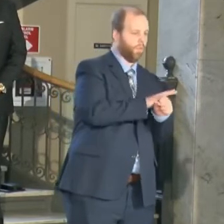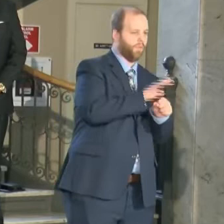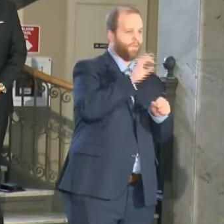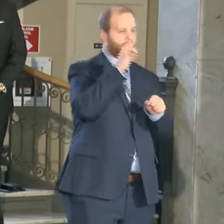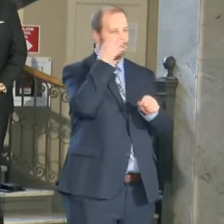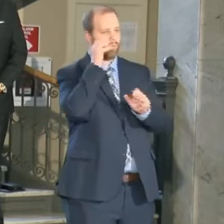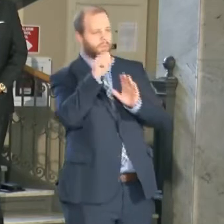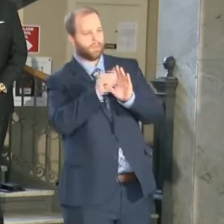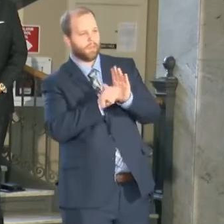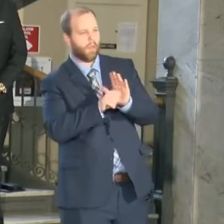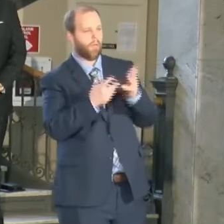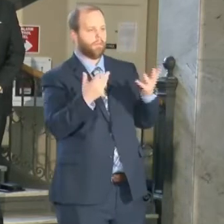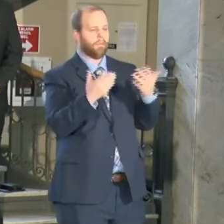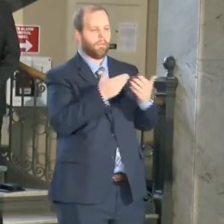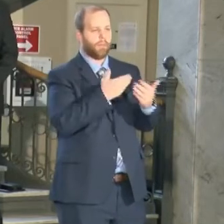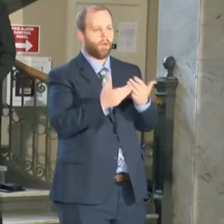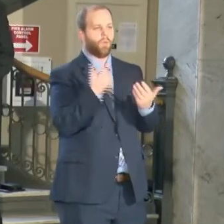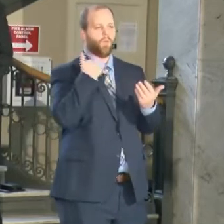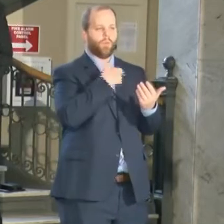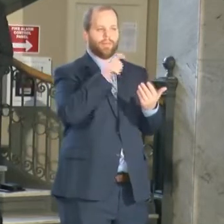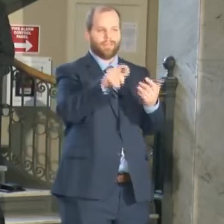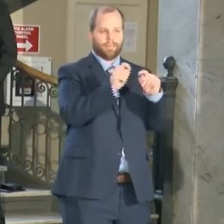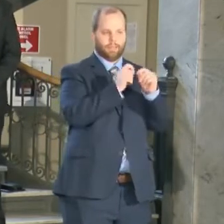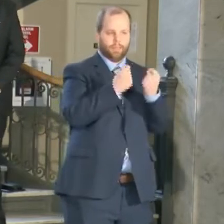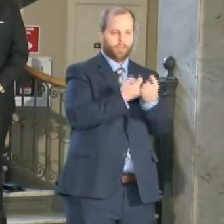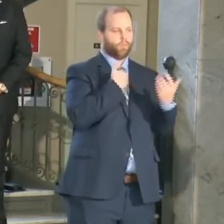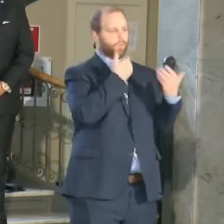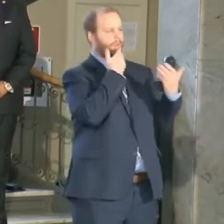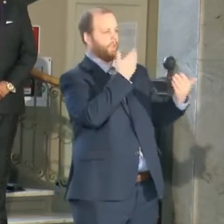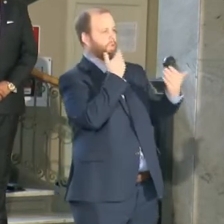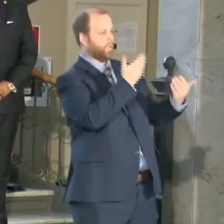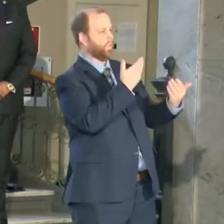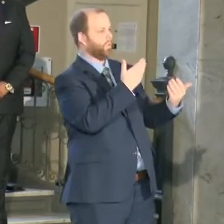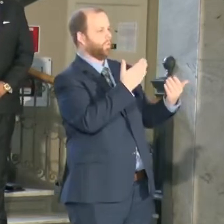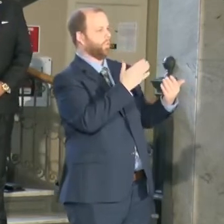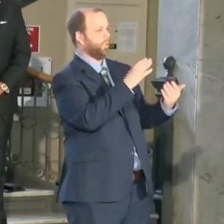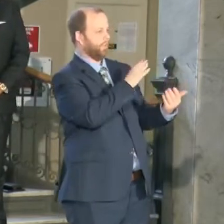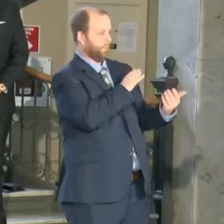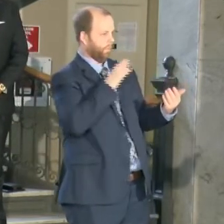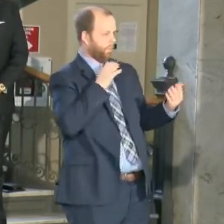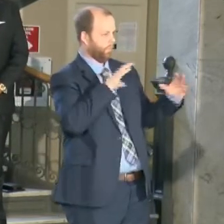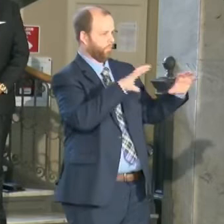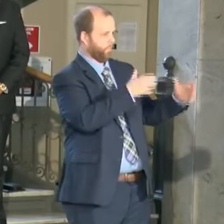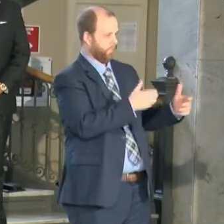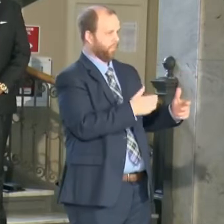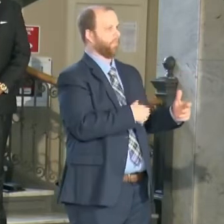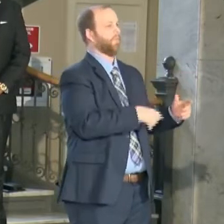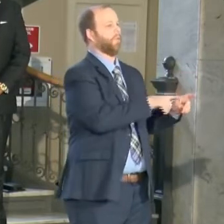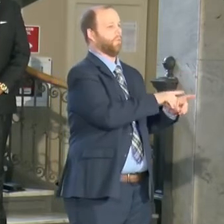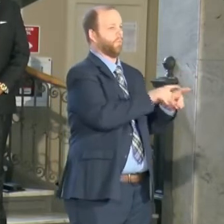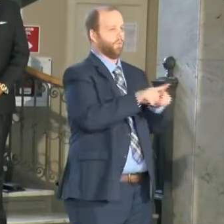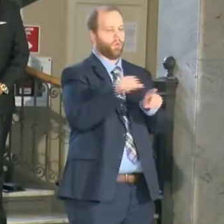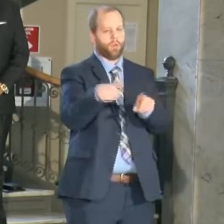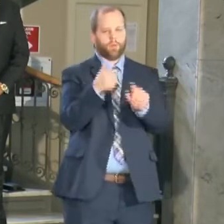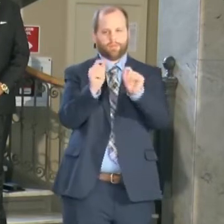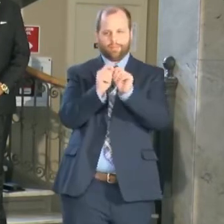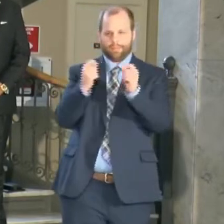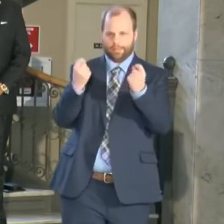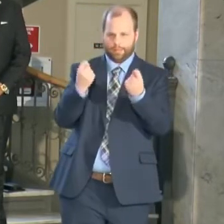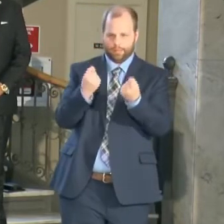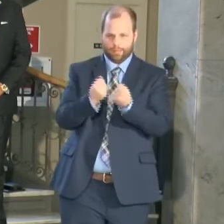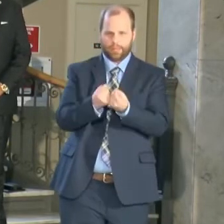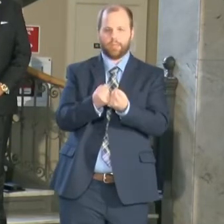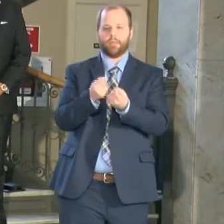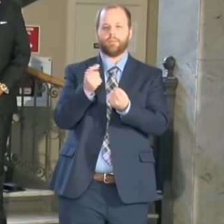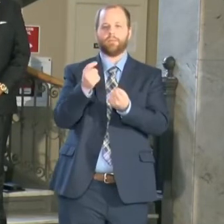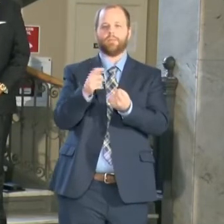we thank the members of the city board but i also want to take time to acknowledge our procurement team led by vitesh patel and miss tony as well